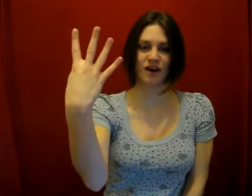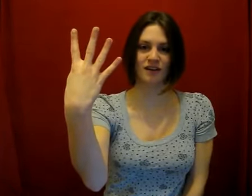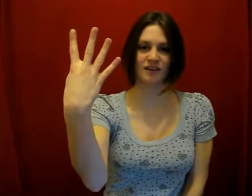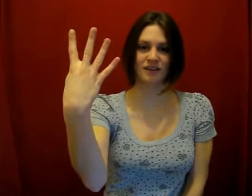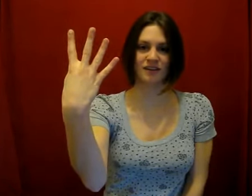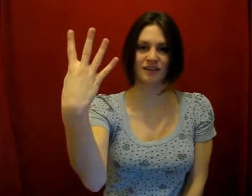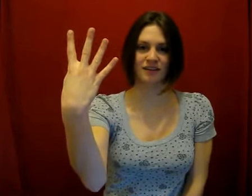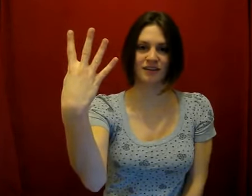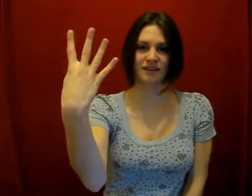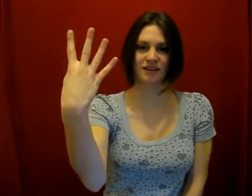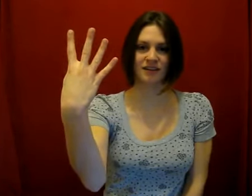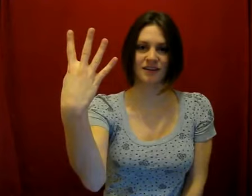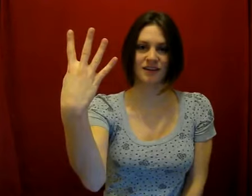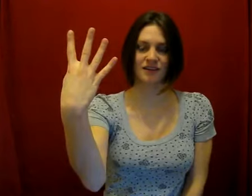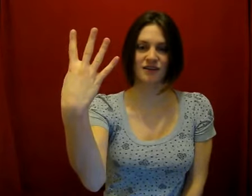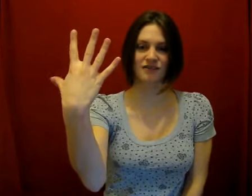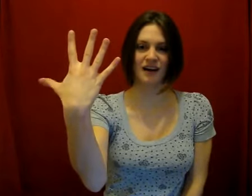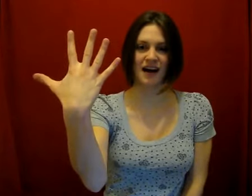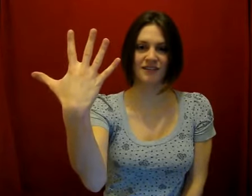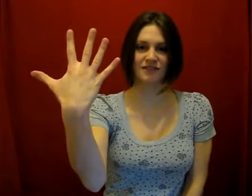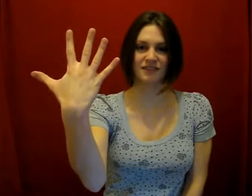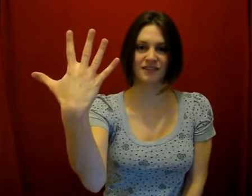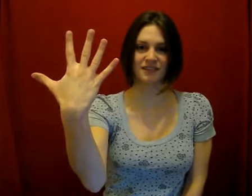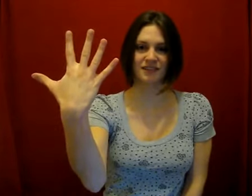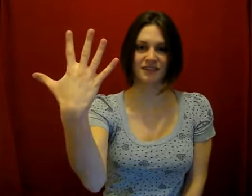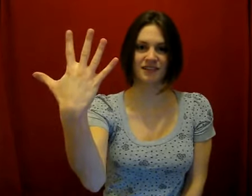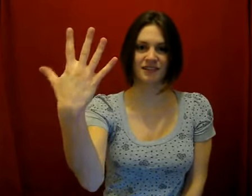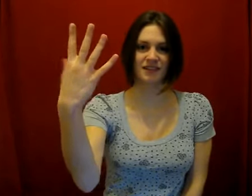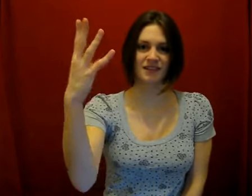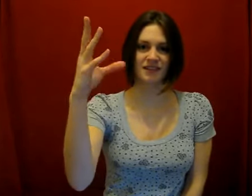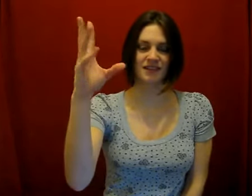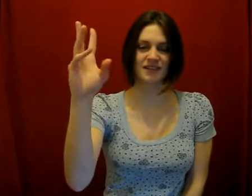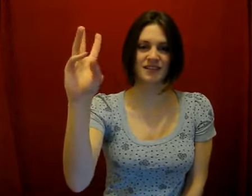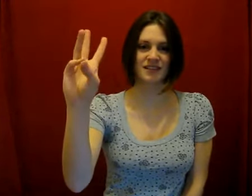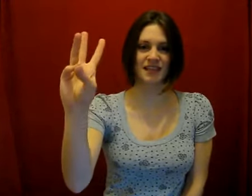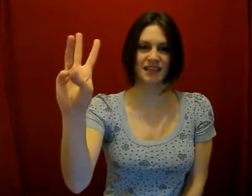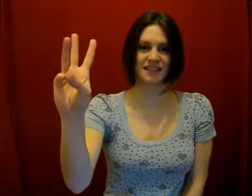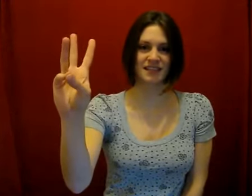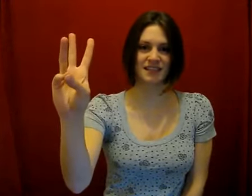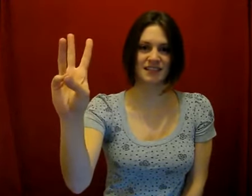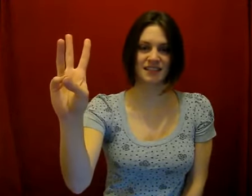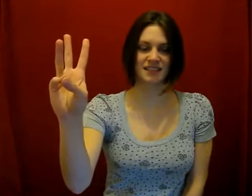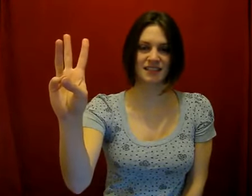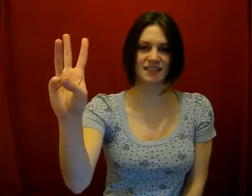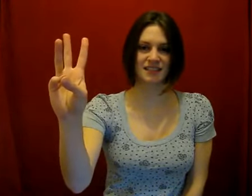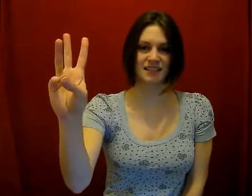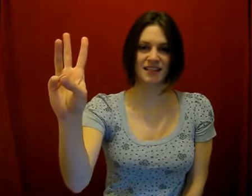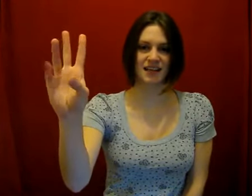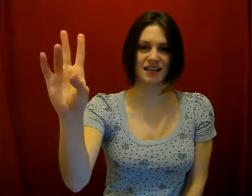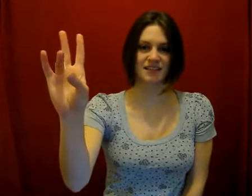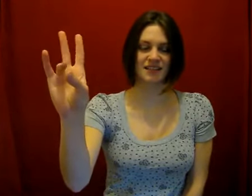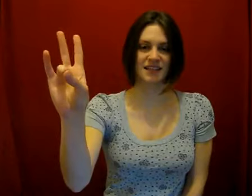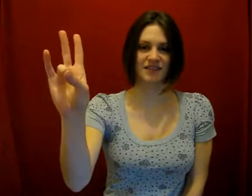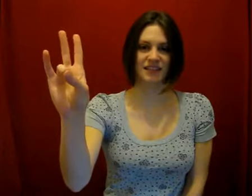5, 6, 7,